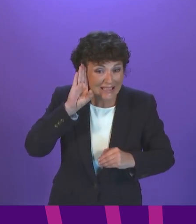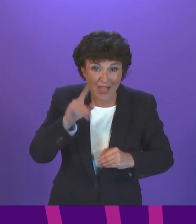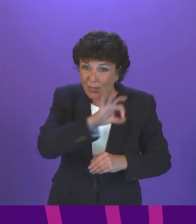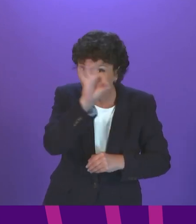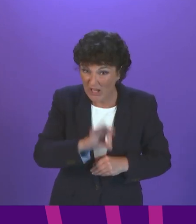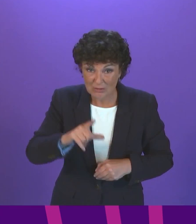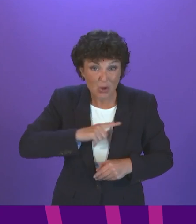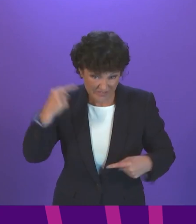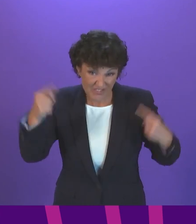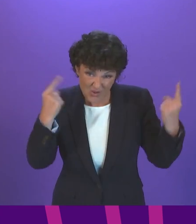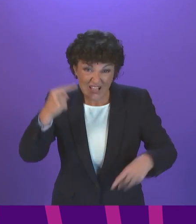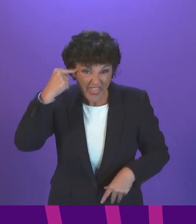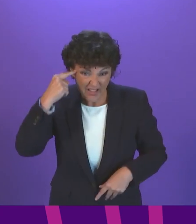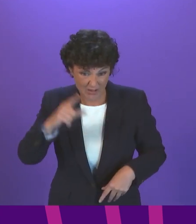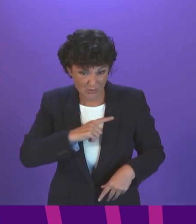noise.